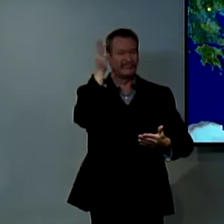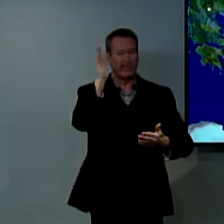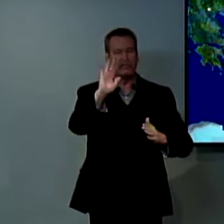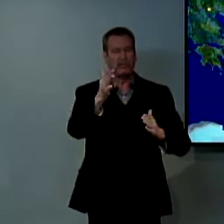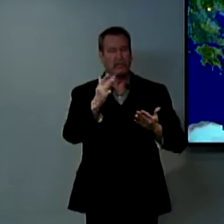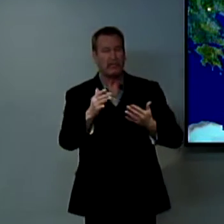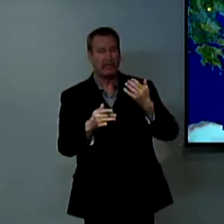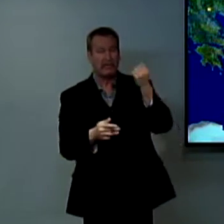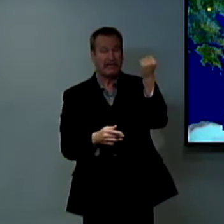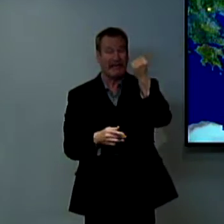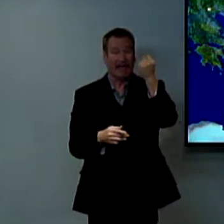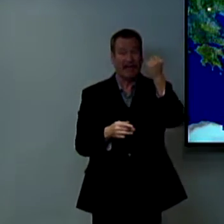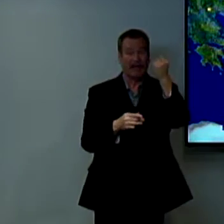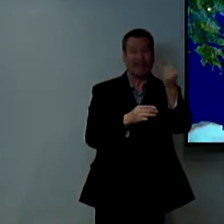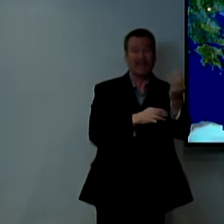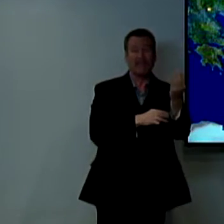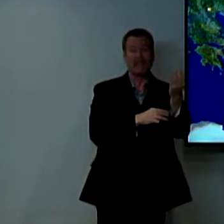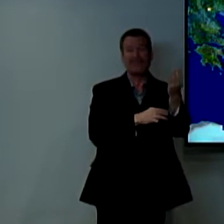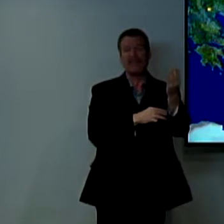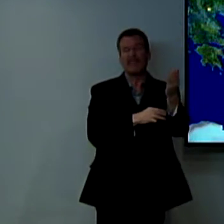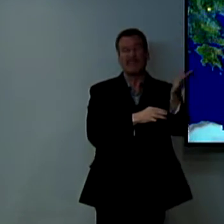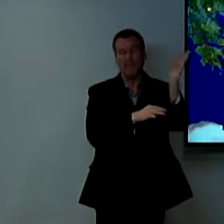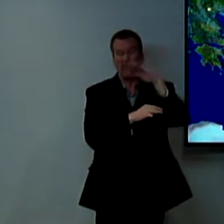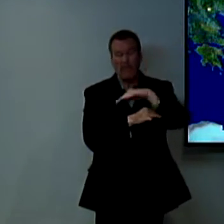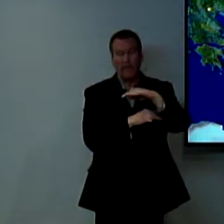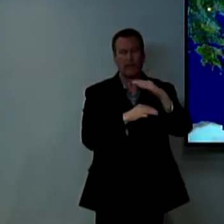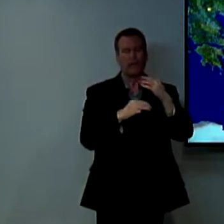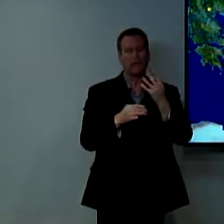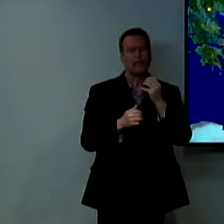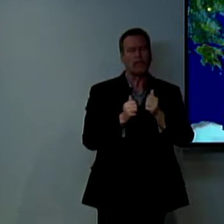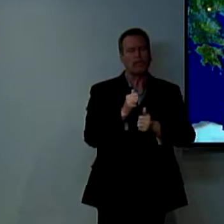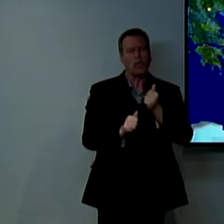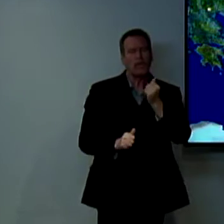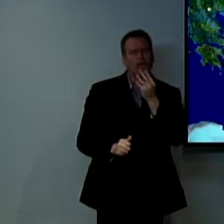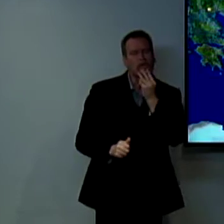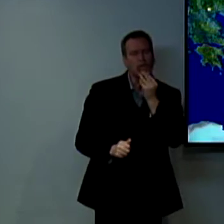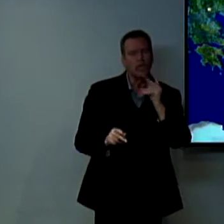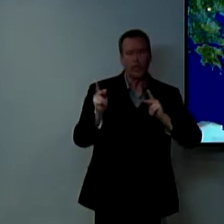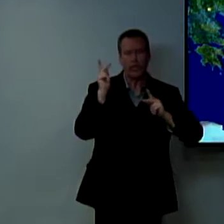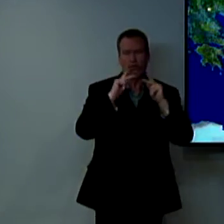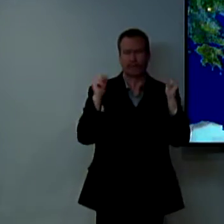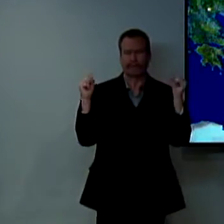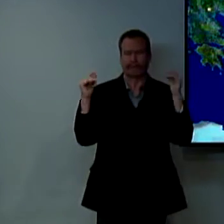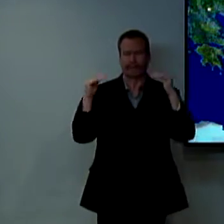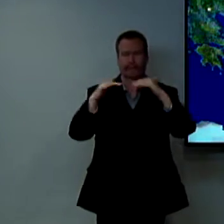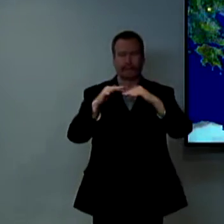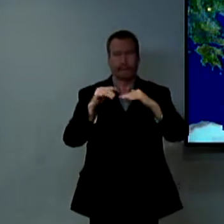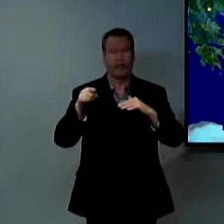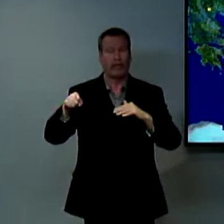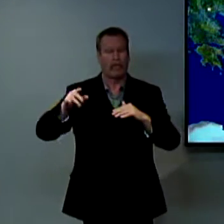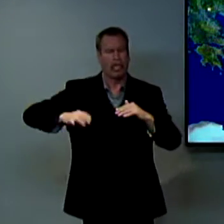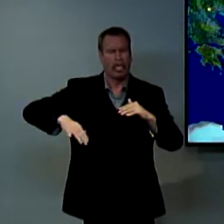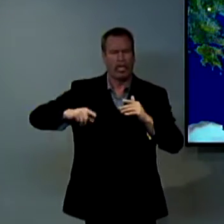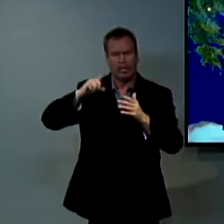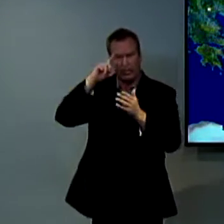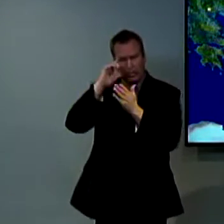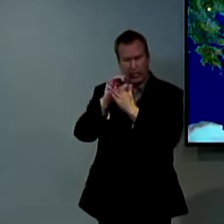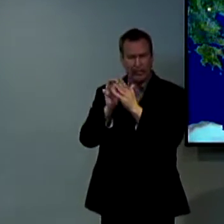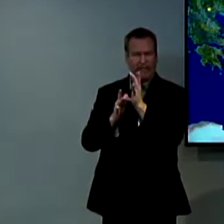consecutive weeks so it would be like all day Saturday because most Jewish people would go to the temple at that time